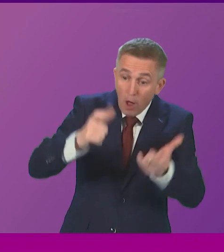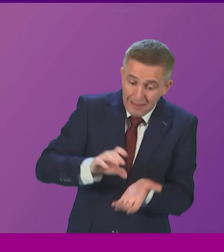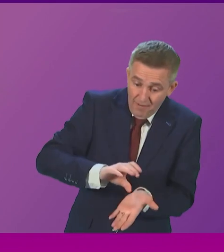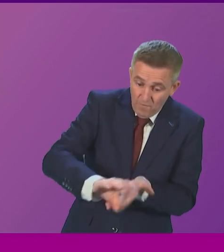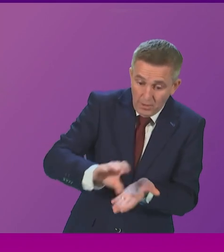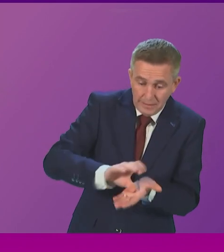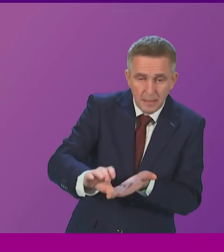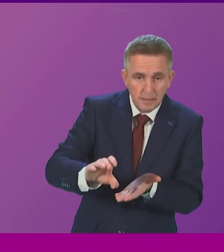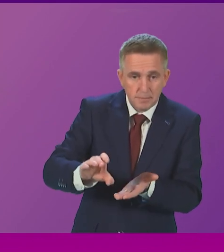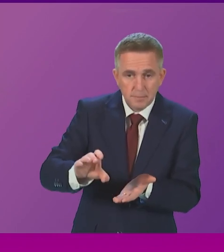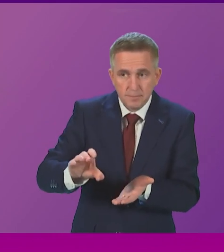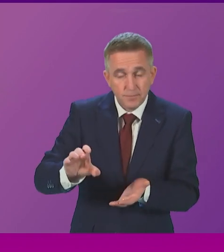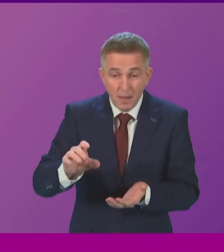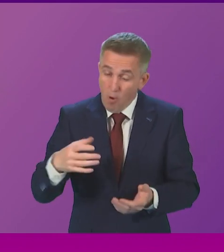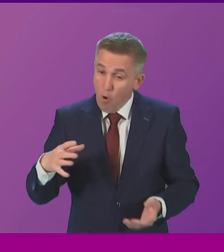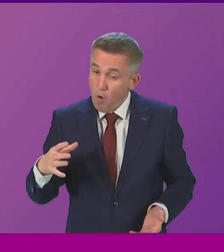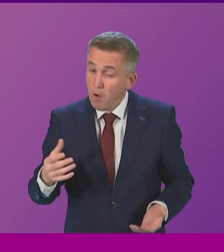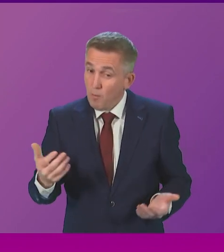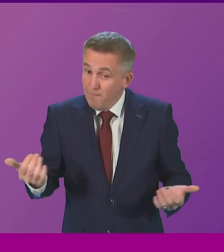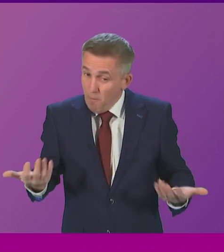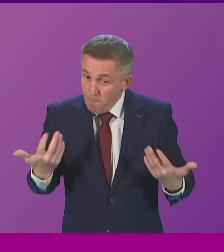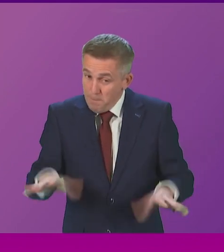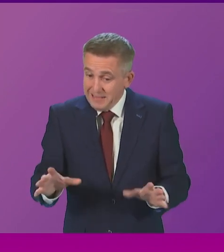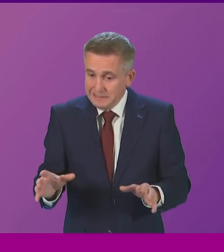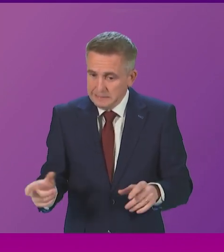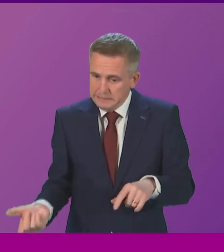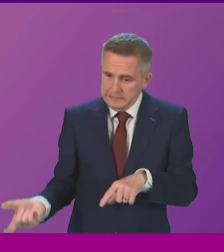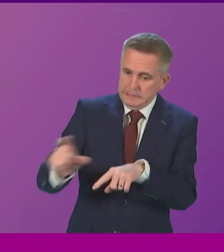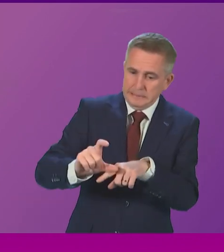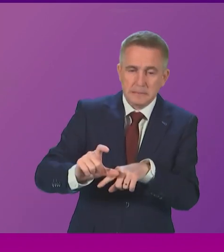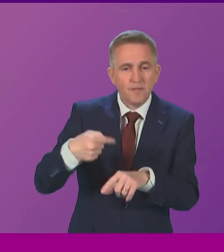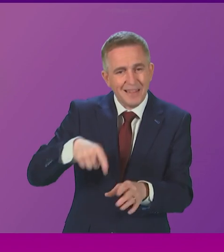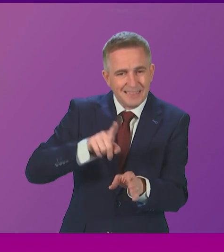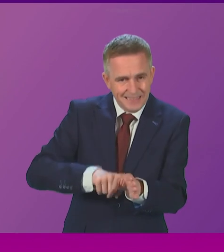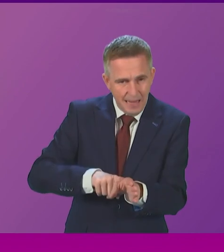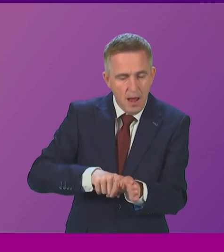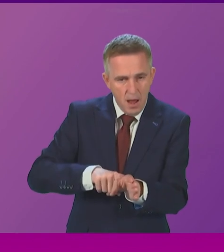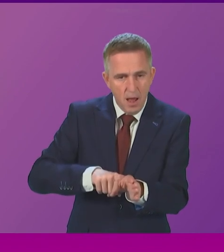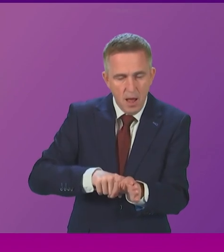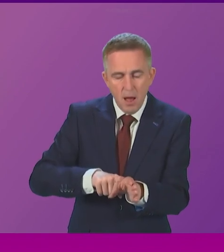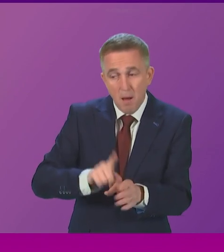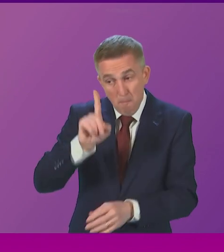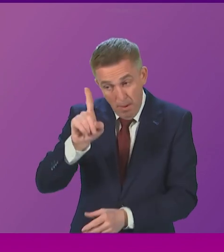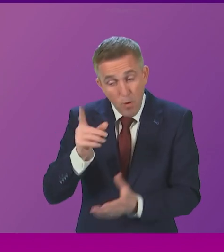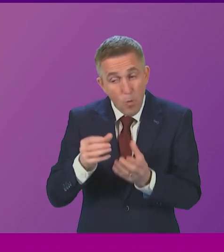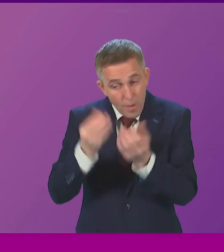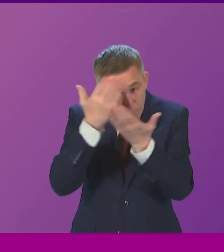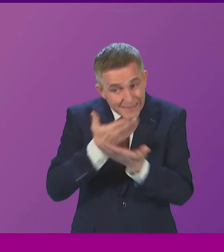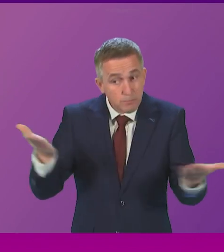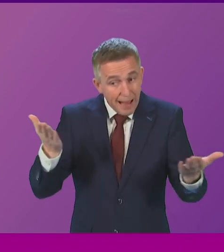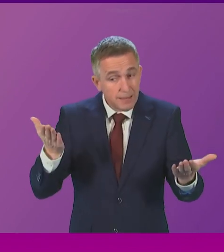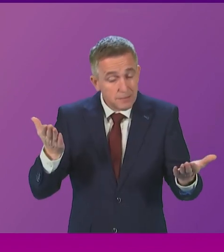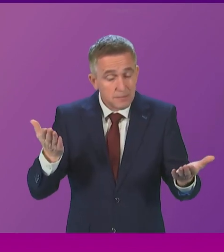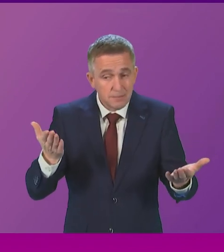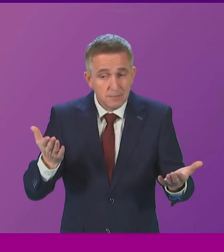course, we have leveraged in additional resource for colleges for this coming year. But I would respectfully say to Ms Gossel,